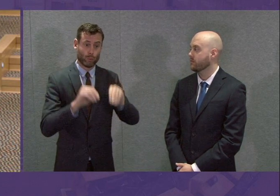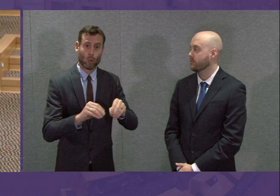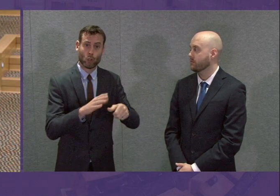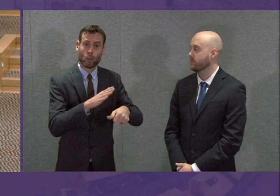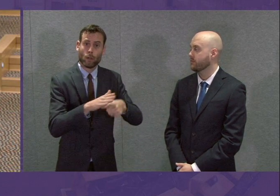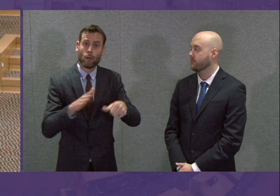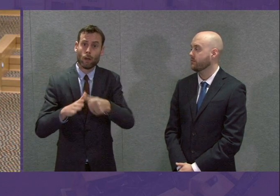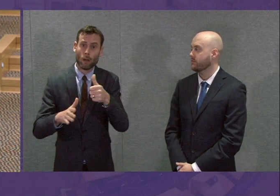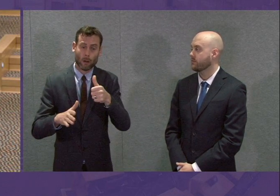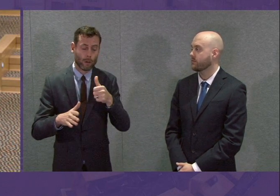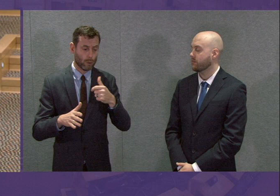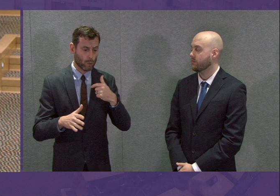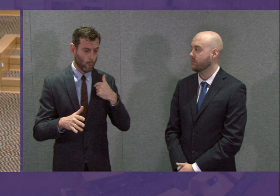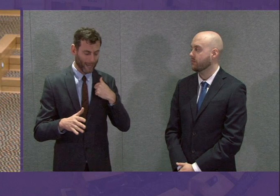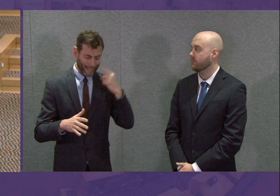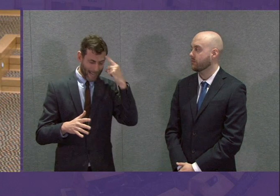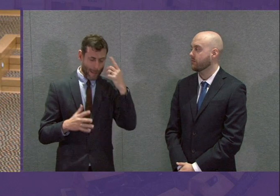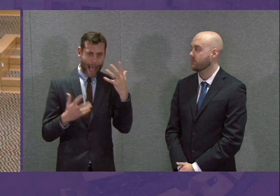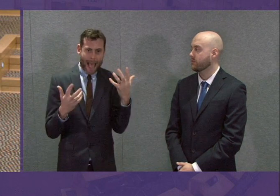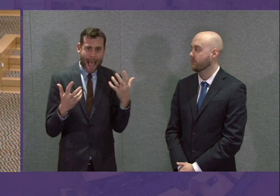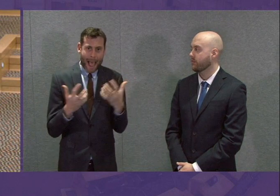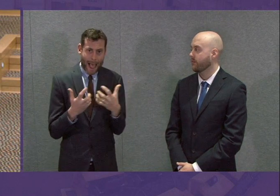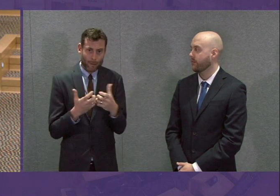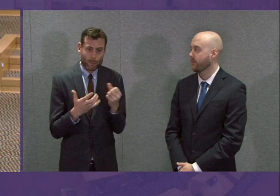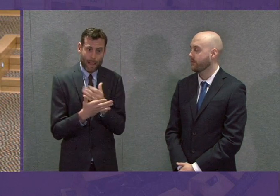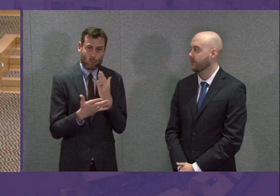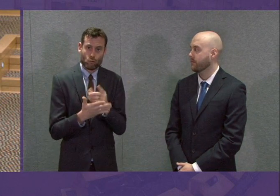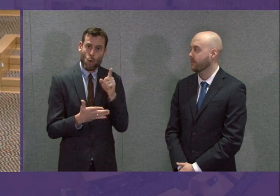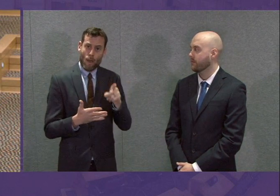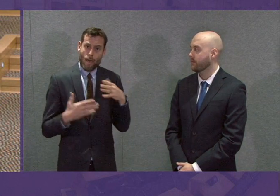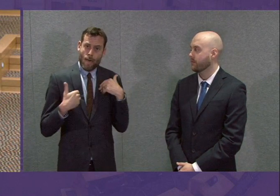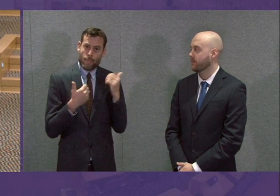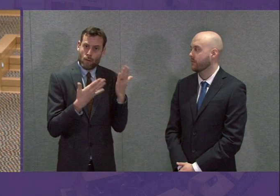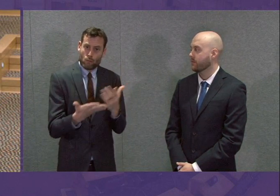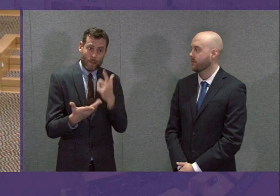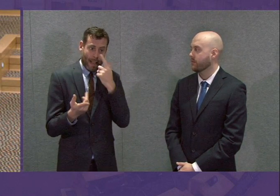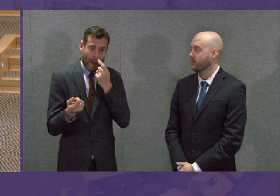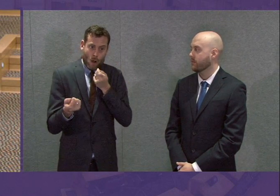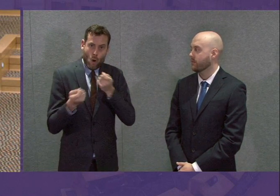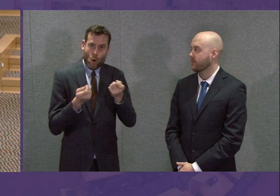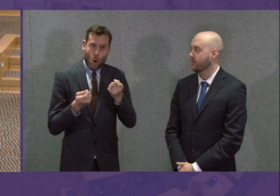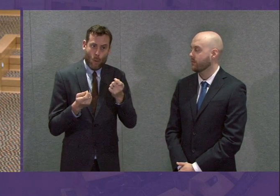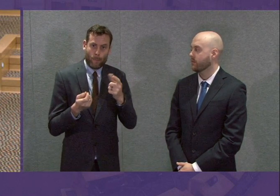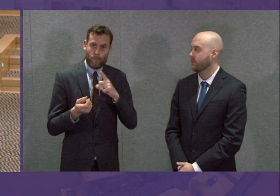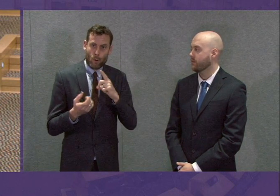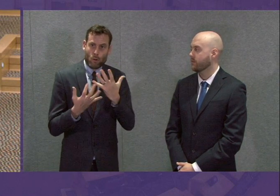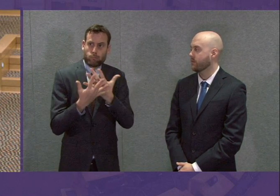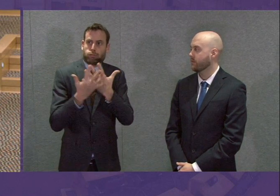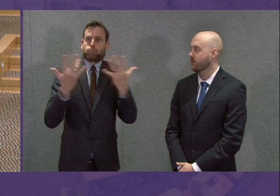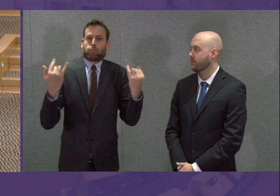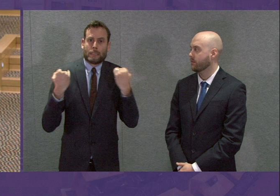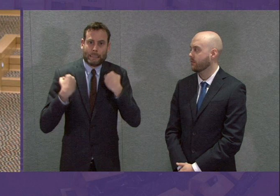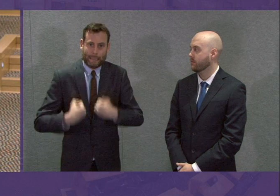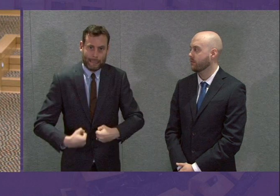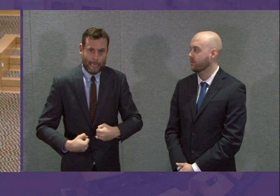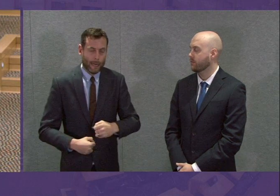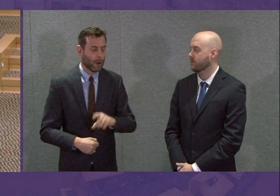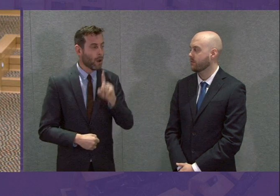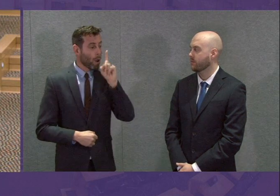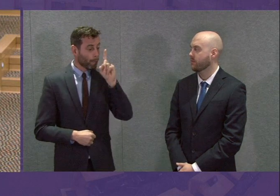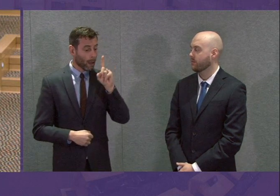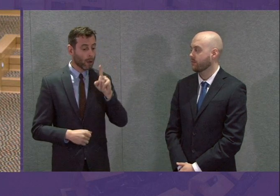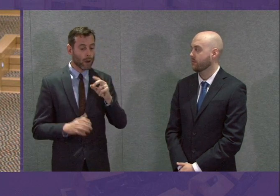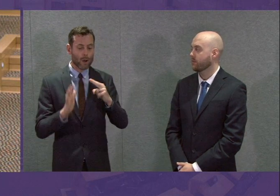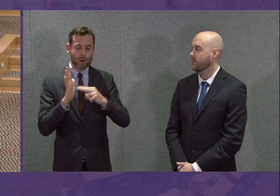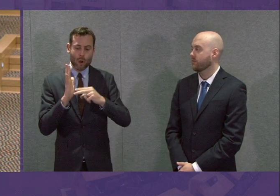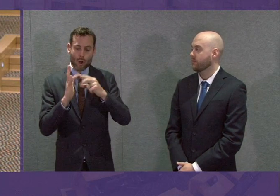services to cope with what we know is coming down the track. But let me be clear what that was. It was the postponement of non-urgent